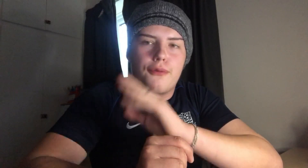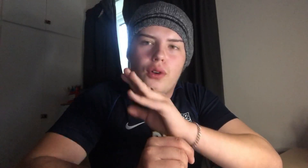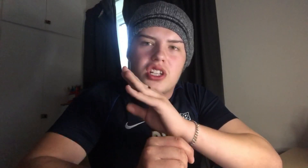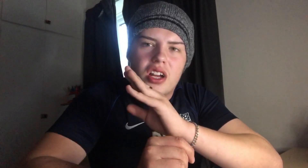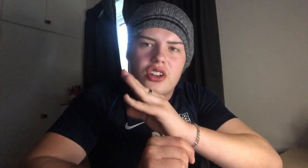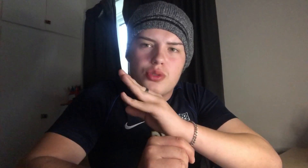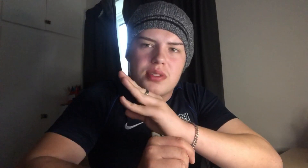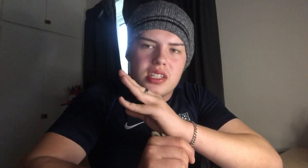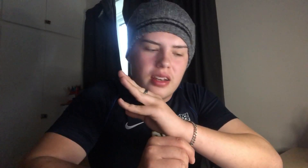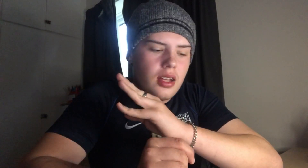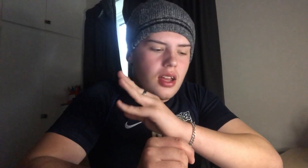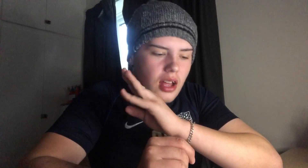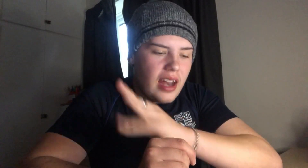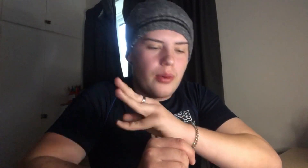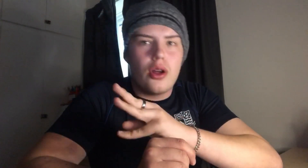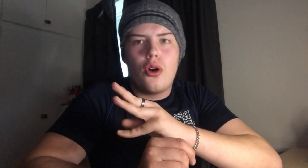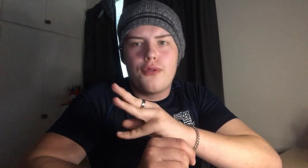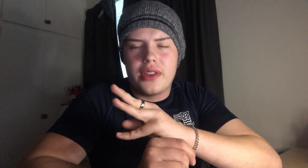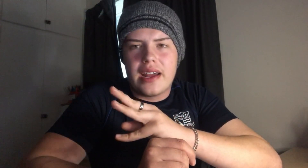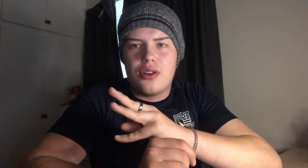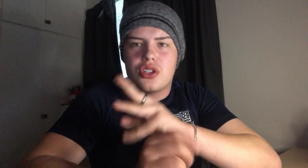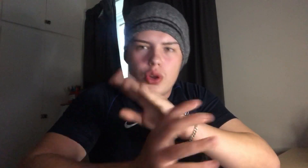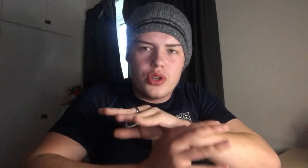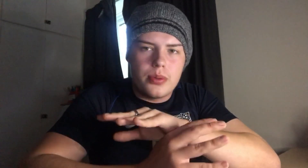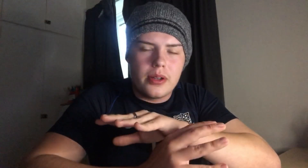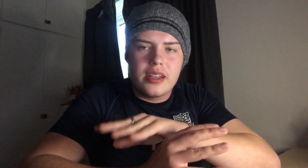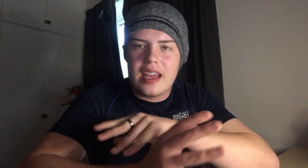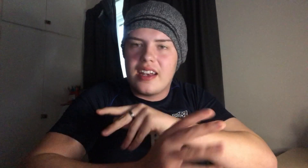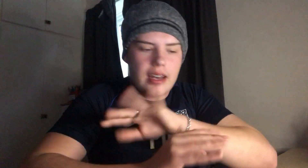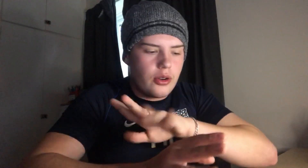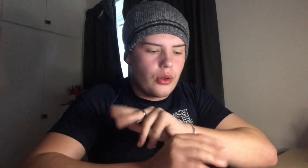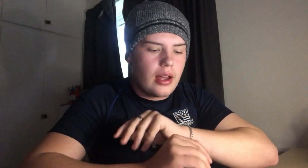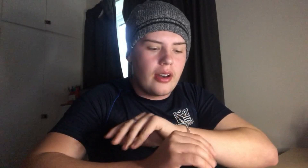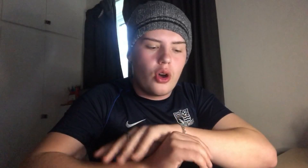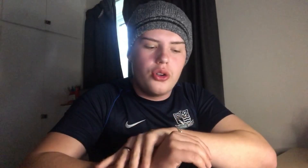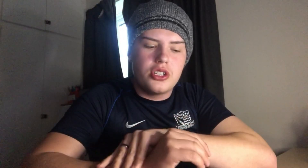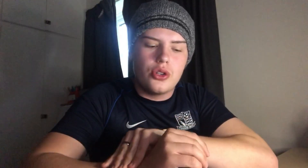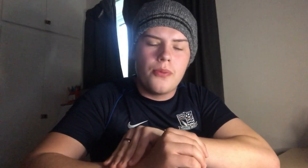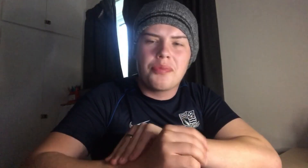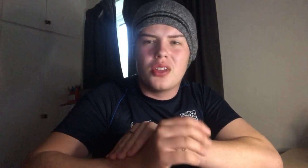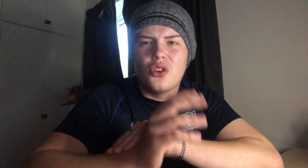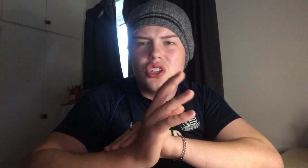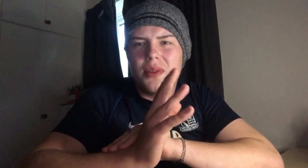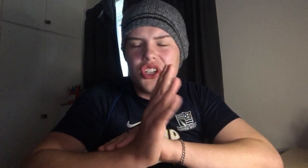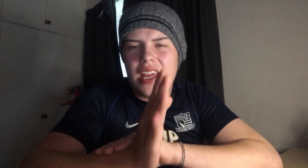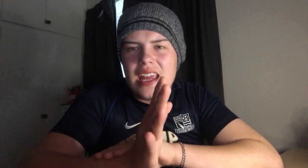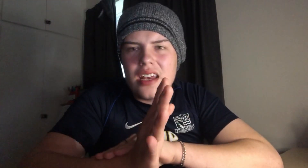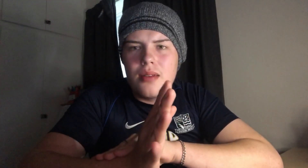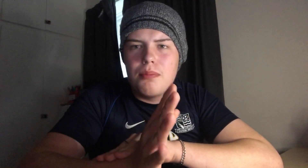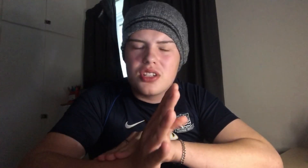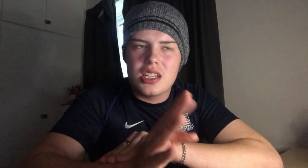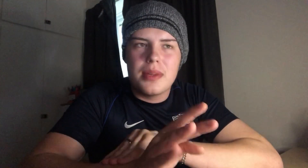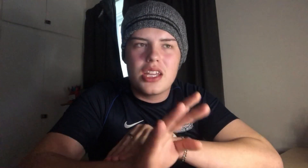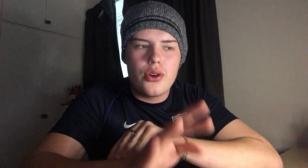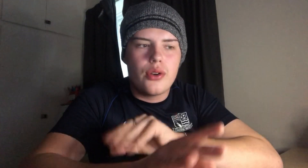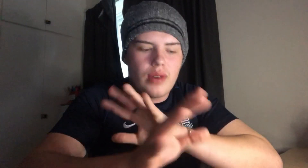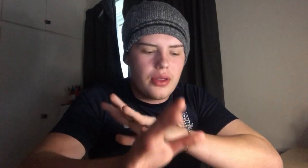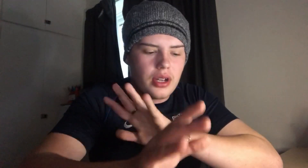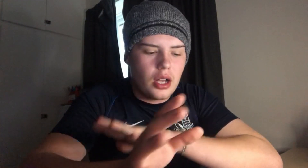for us 100%. Anyway, off with the Alps and who we should be getting in and all that. And on to, not so much an in, but something going around the